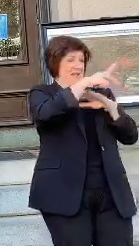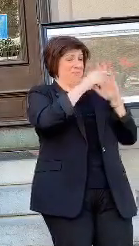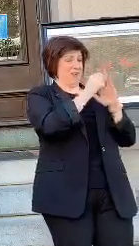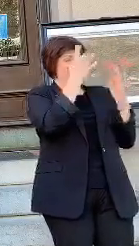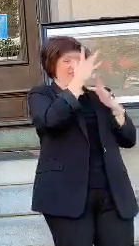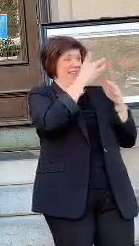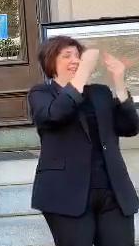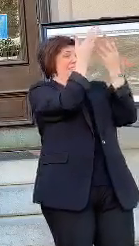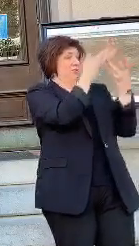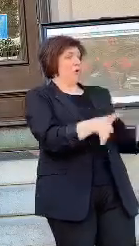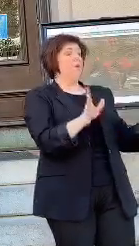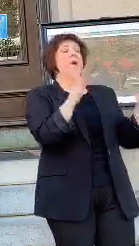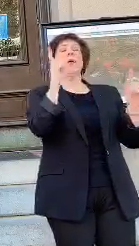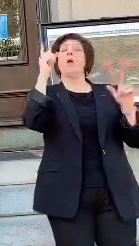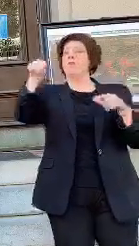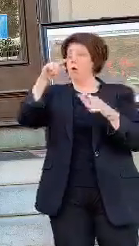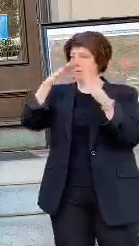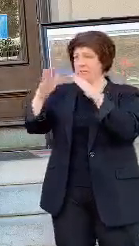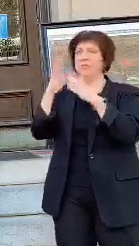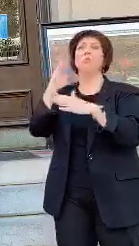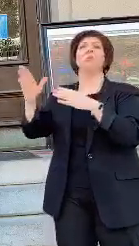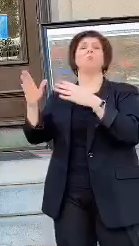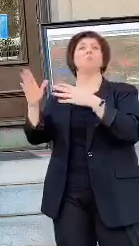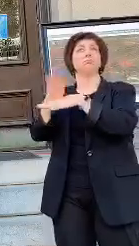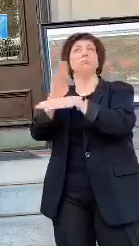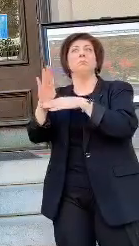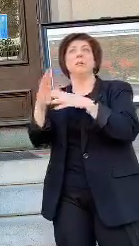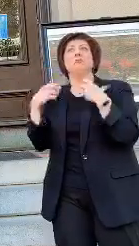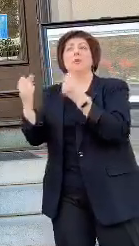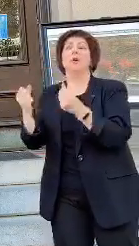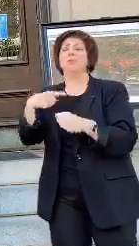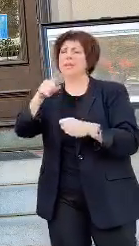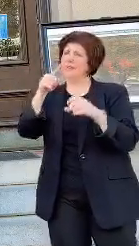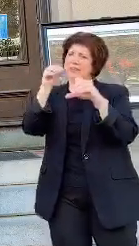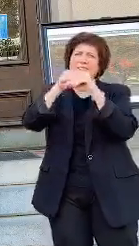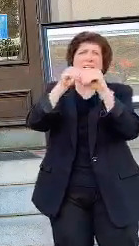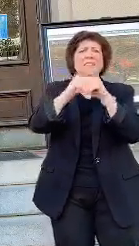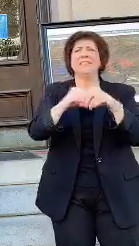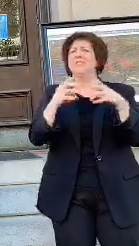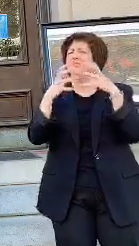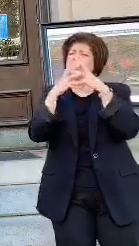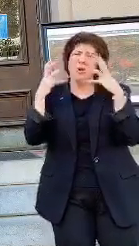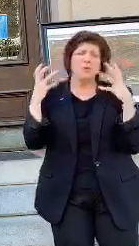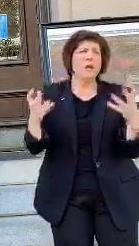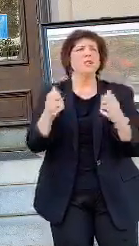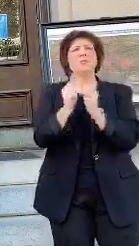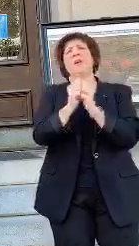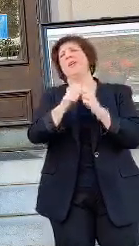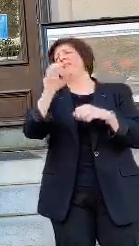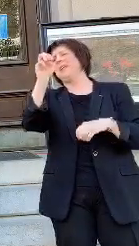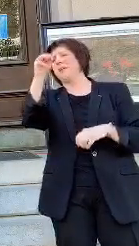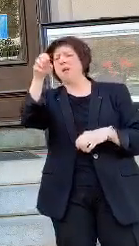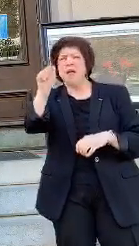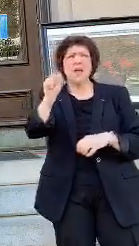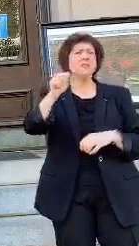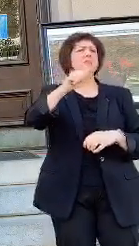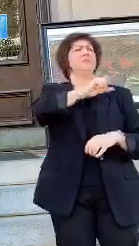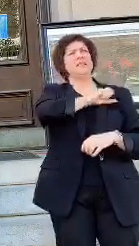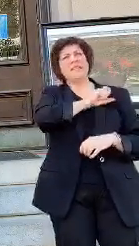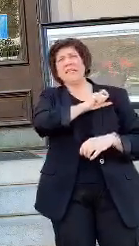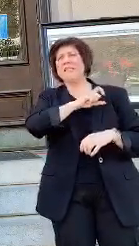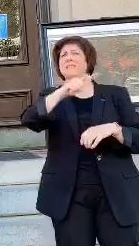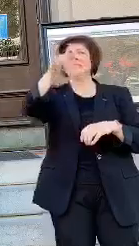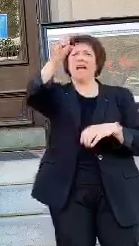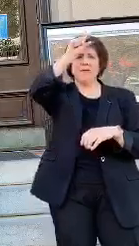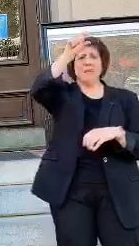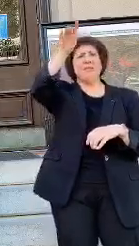businesses will still be strong. We invested heavily in our public safety, our first responders, and our frontline workers to make sure they have the